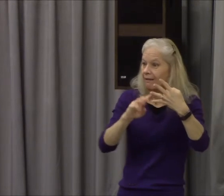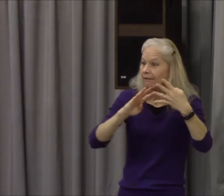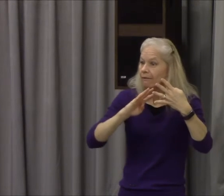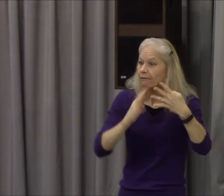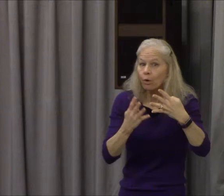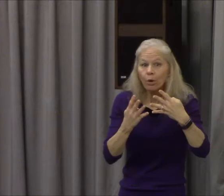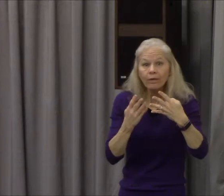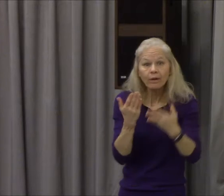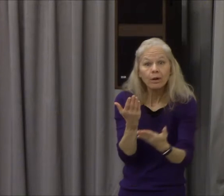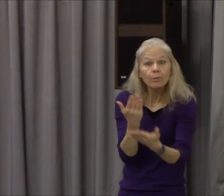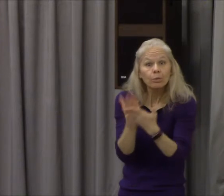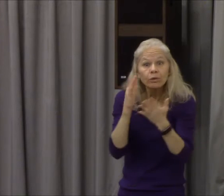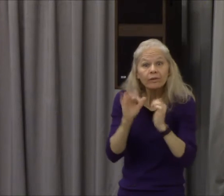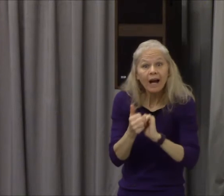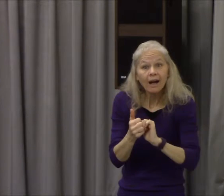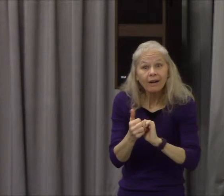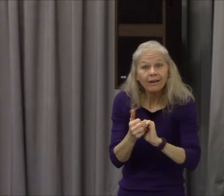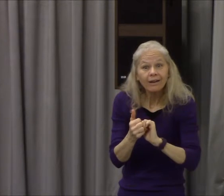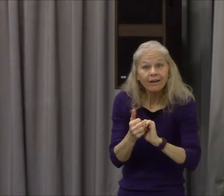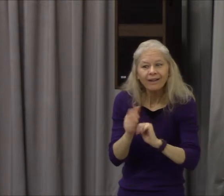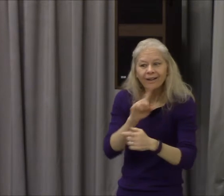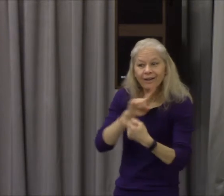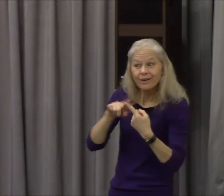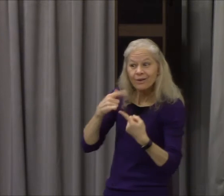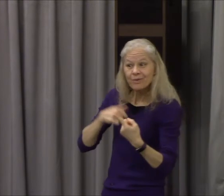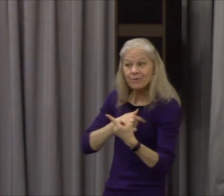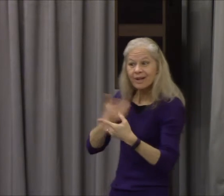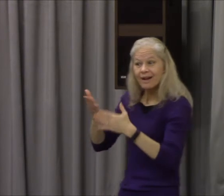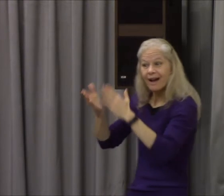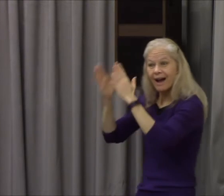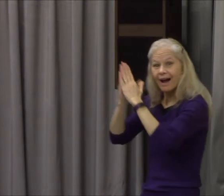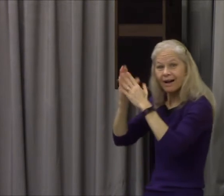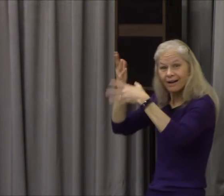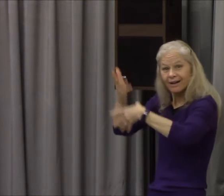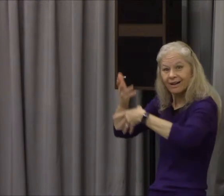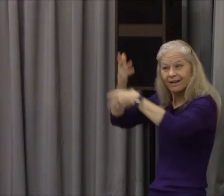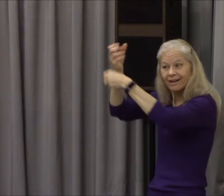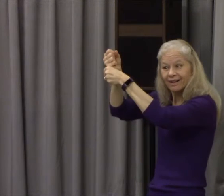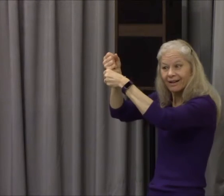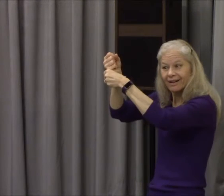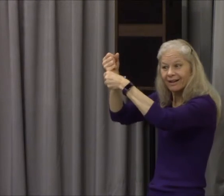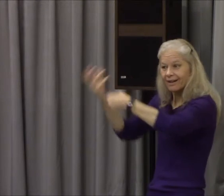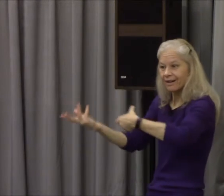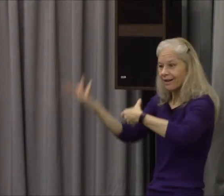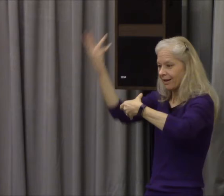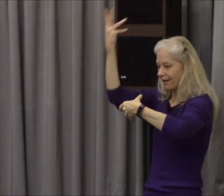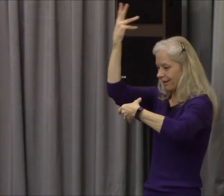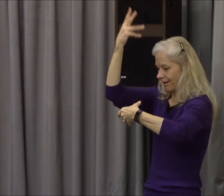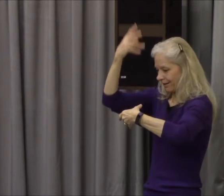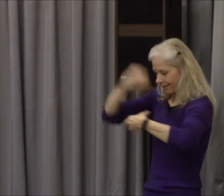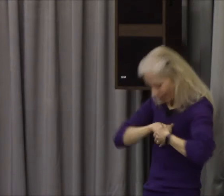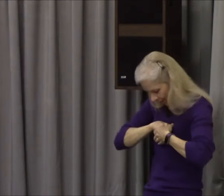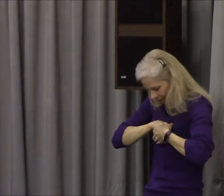you see it's one thing to know about salvation it's another thing what to know it